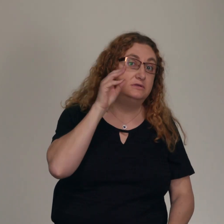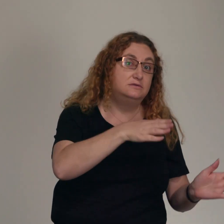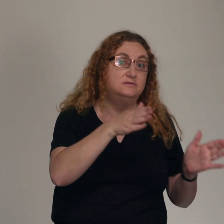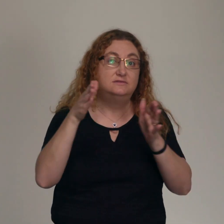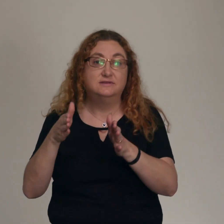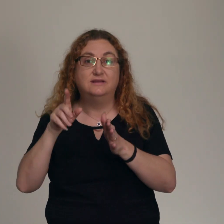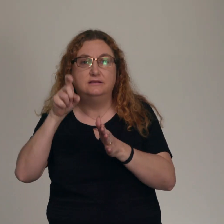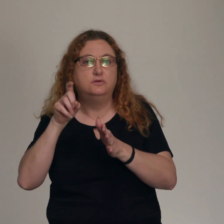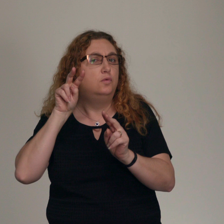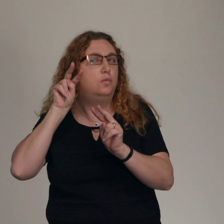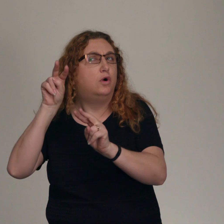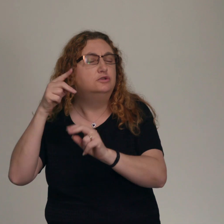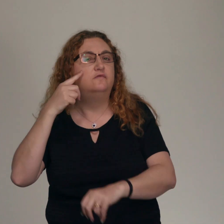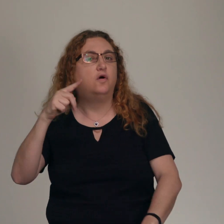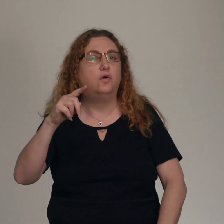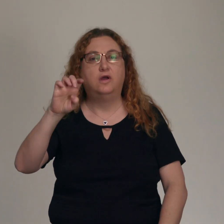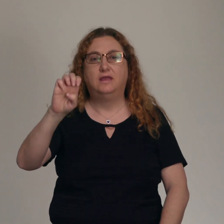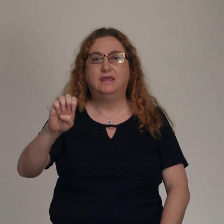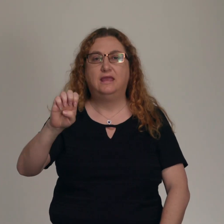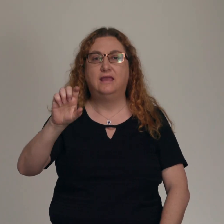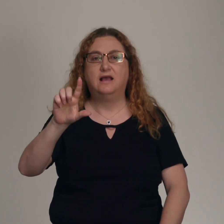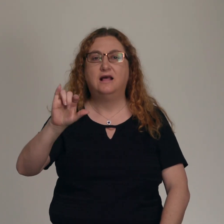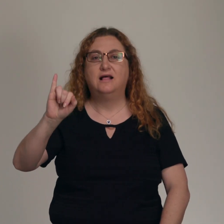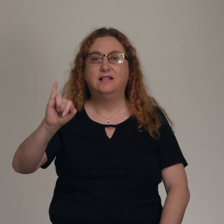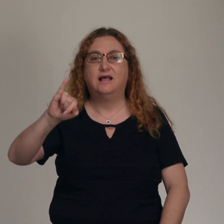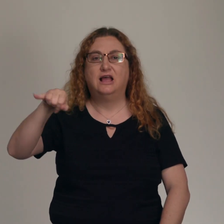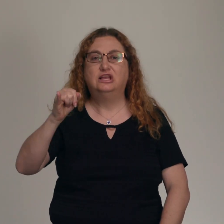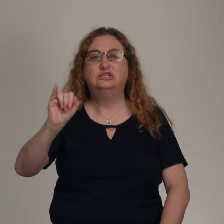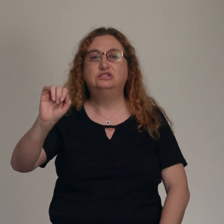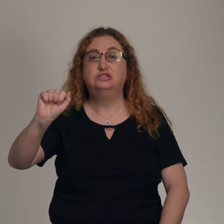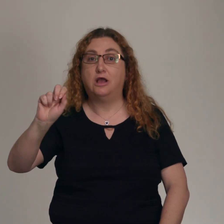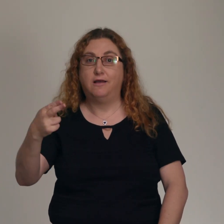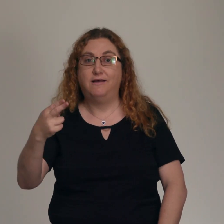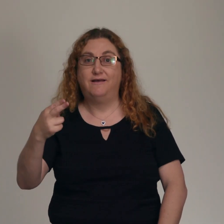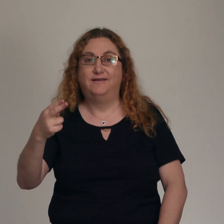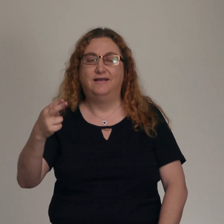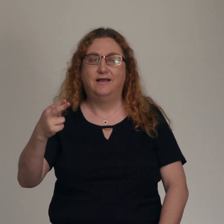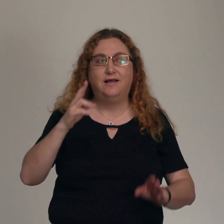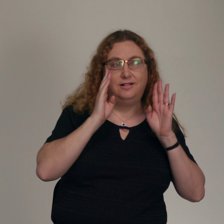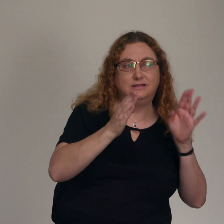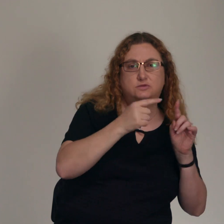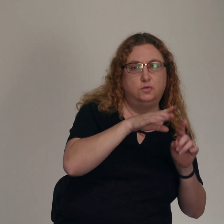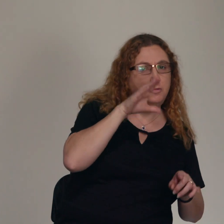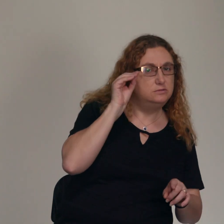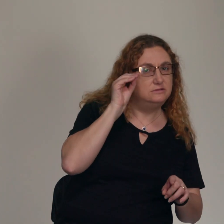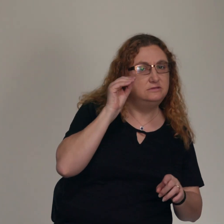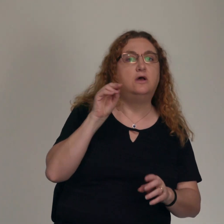watch for Elijah. That's what it looks like to live in the in-between. We listen to Moses and we watch for Elijah.